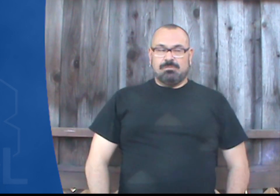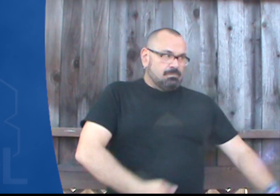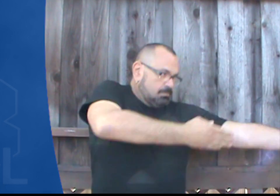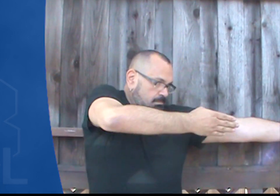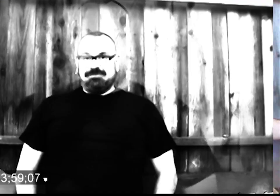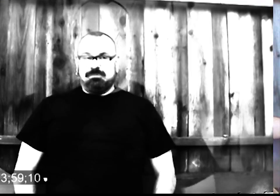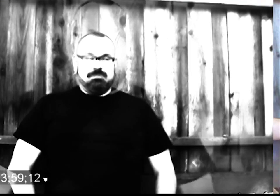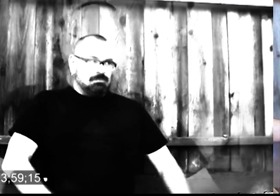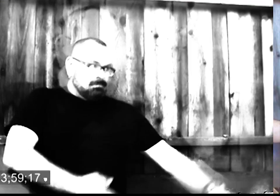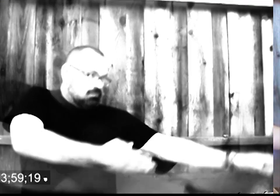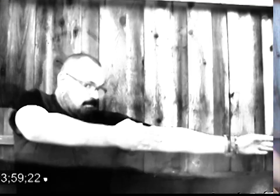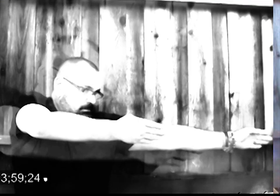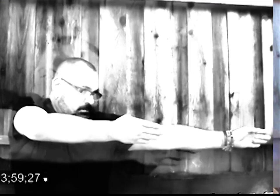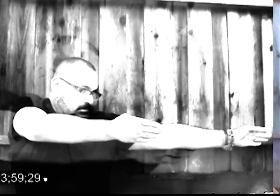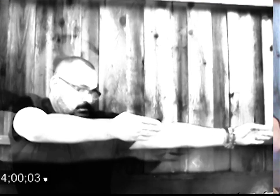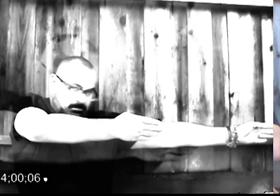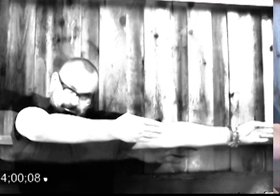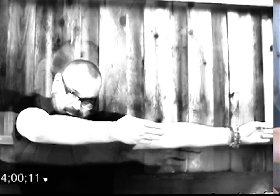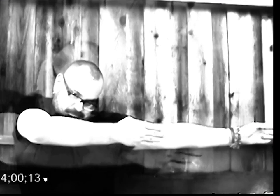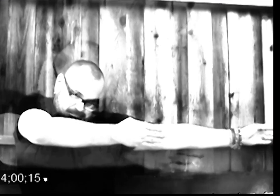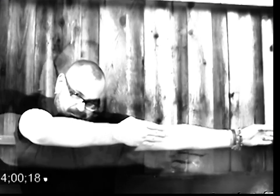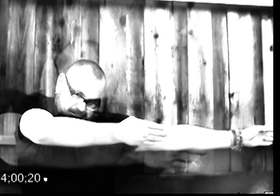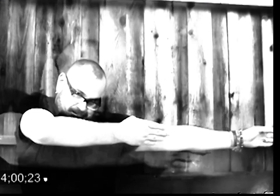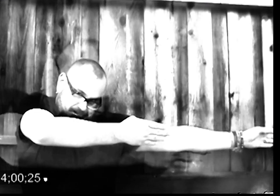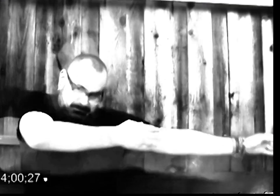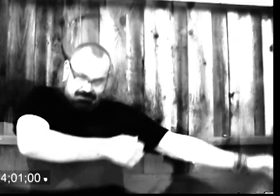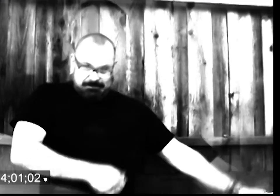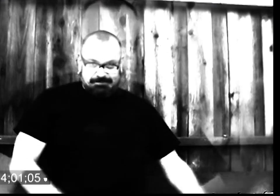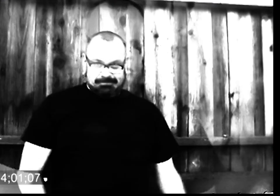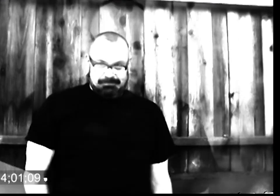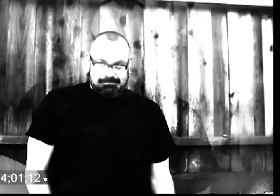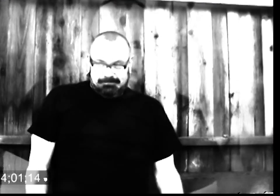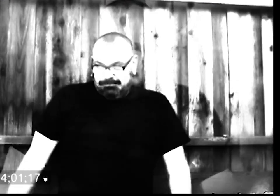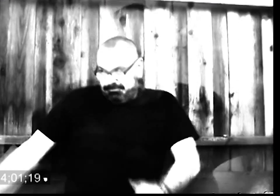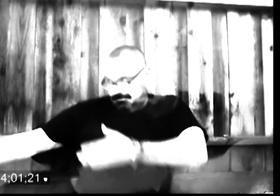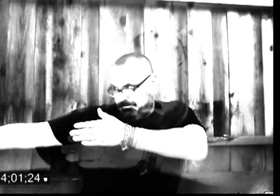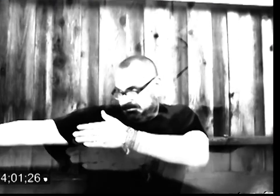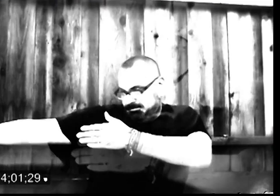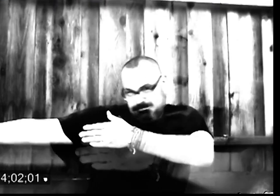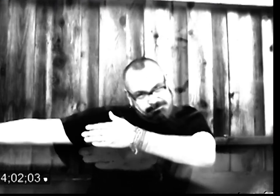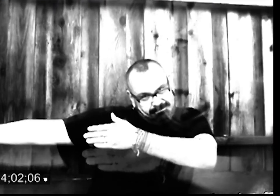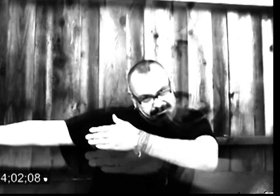was kung fu fighting. Those kids were fastest like me.